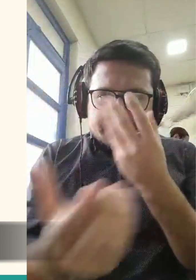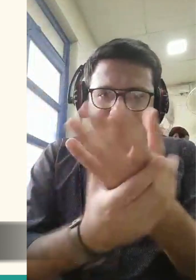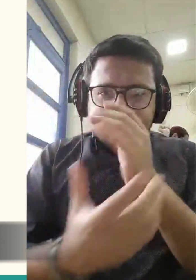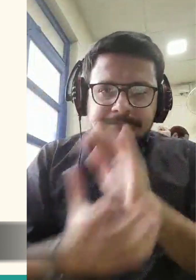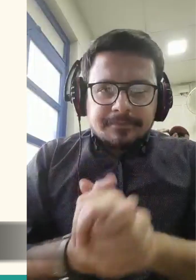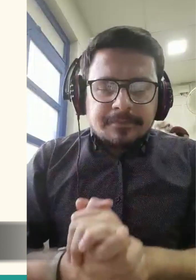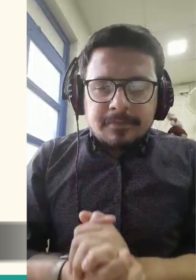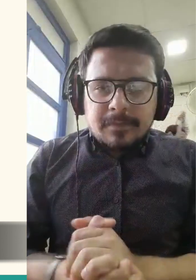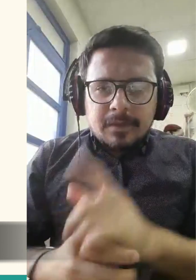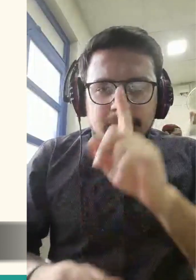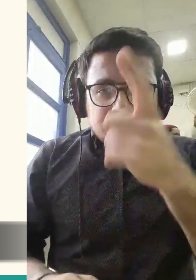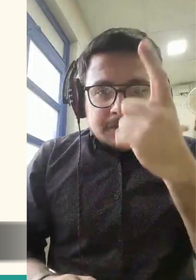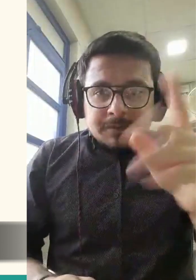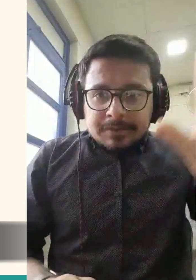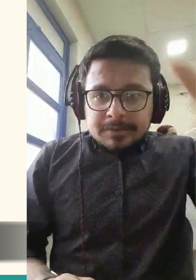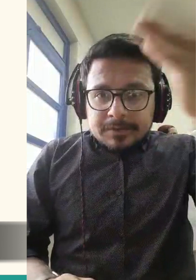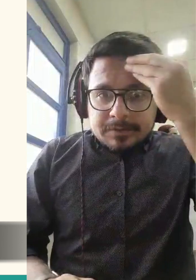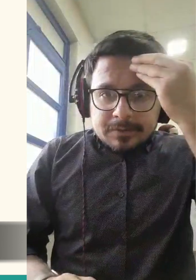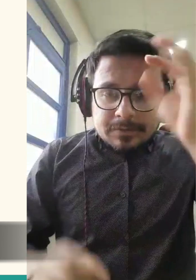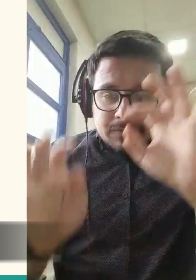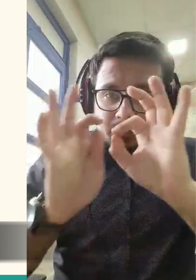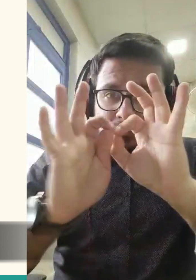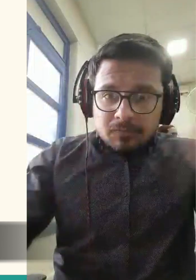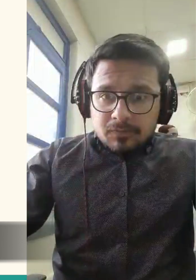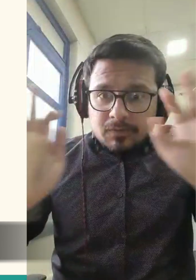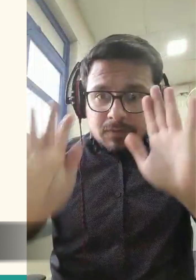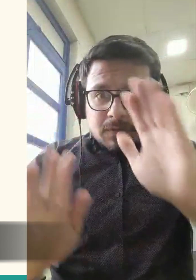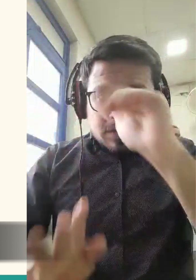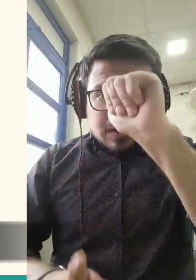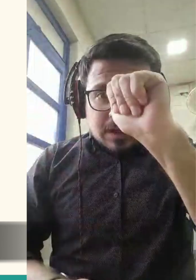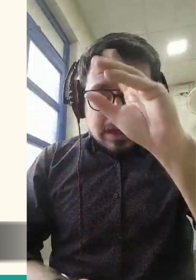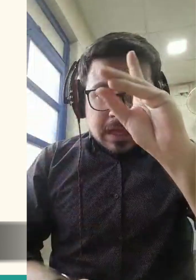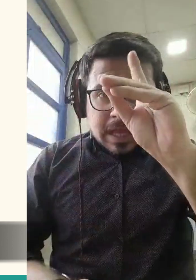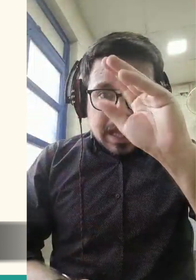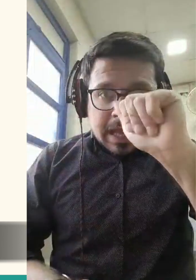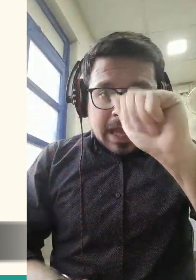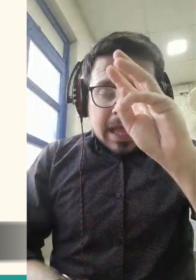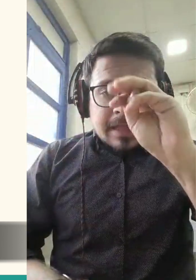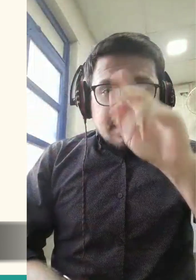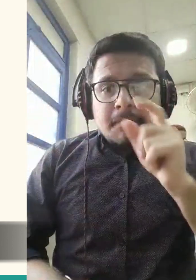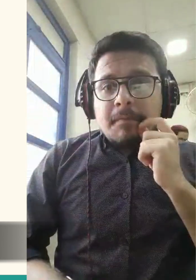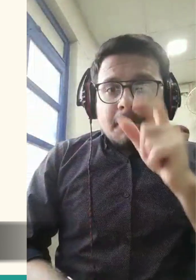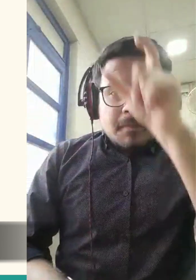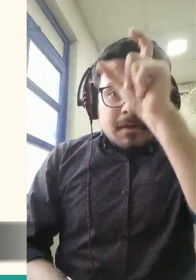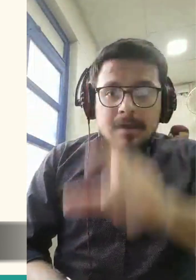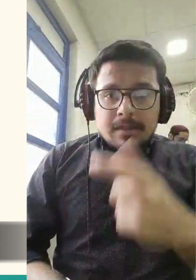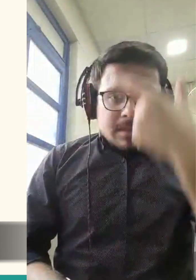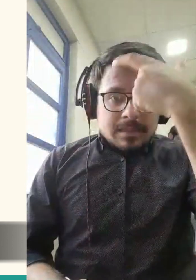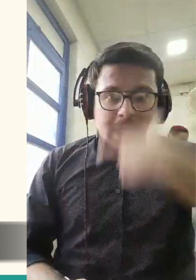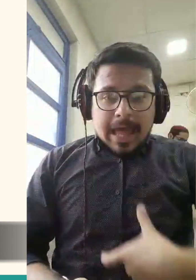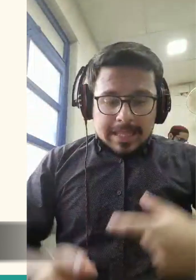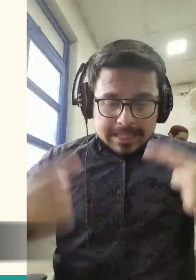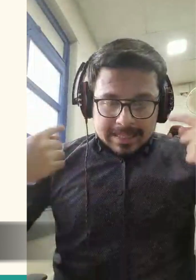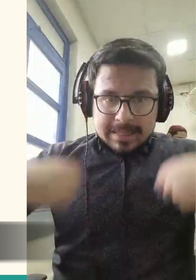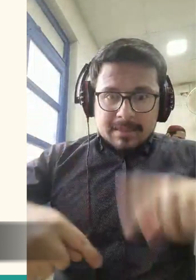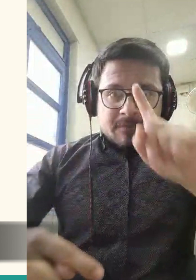The story of Adam and Eve began when Almighty Allah told the angels